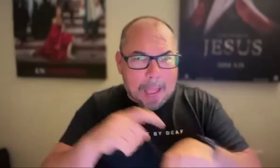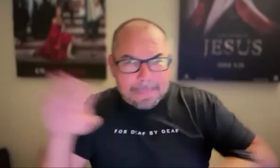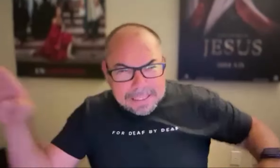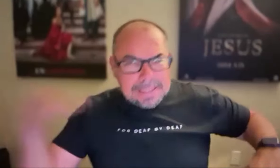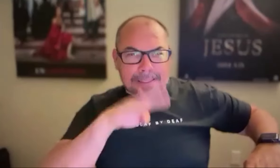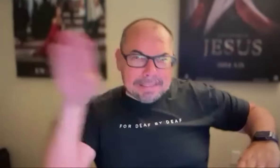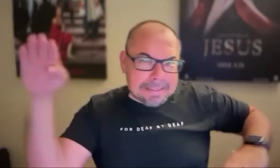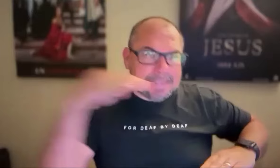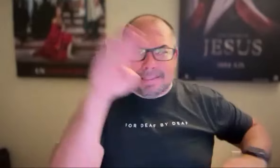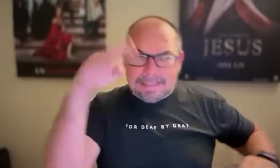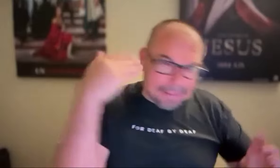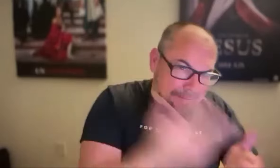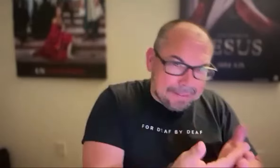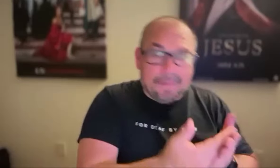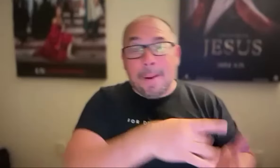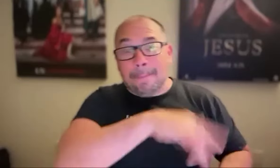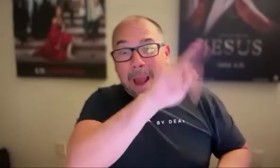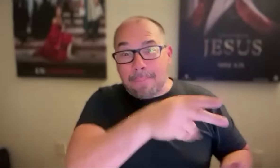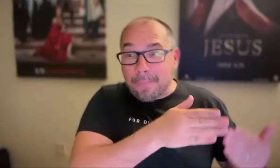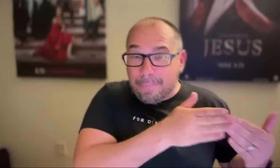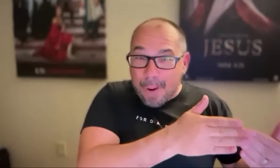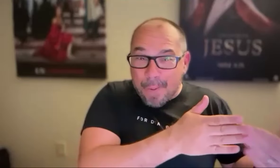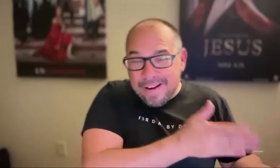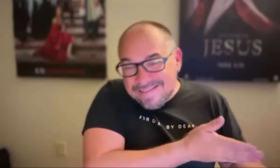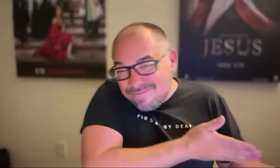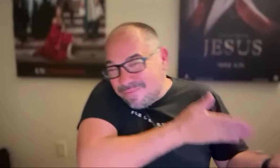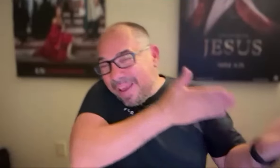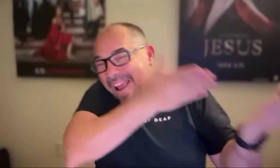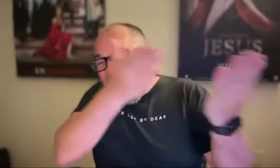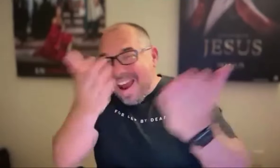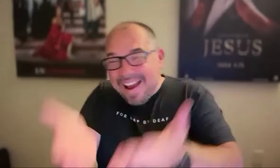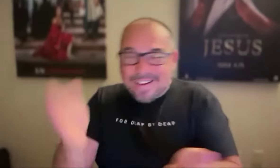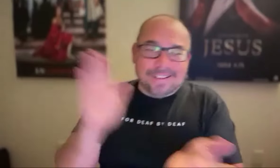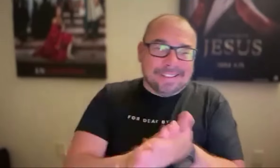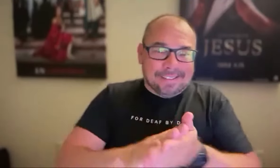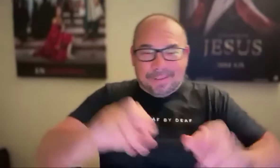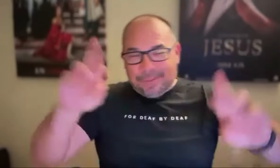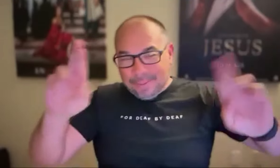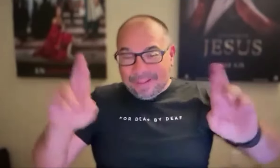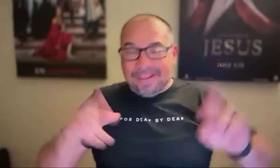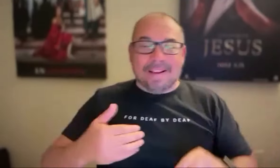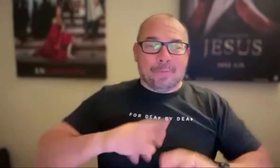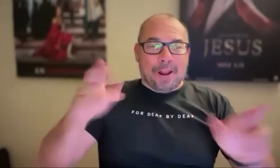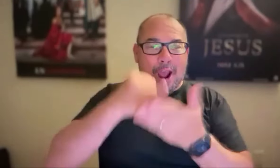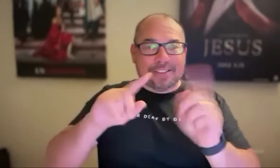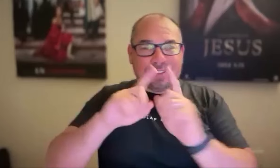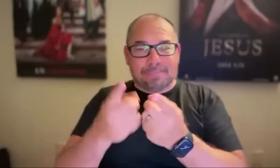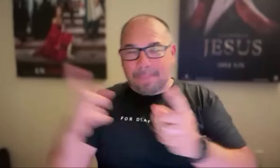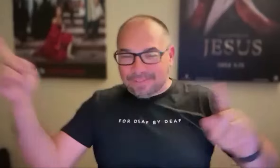Iowa. And we were so excited and ready. And our artistic department got ready to start working on it. And I said, this isn't going to